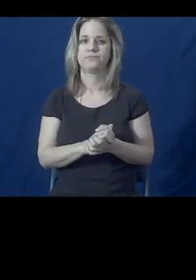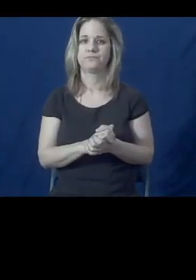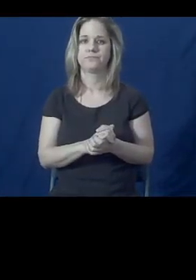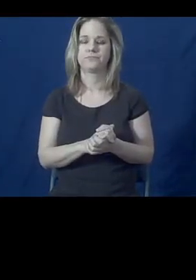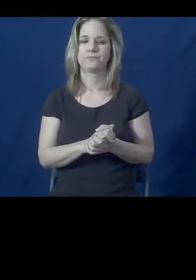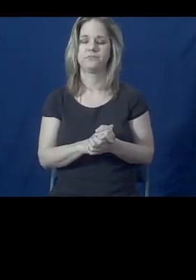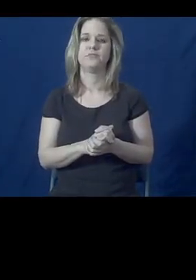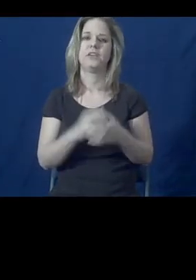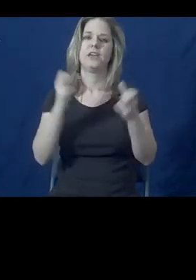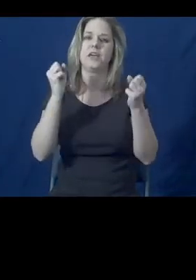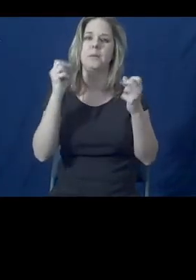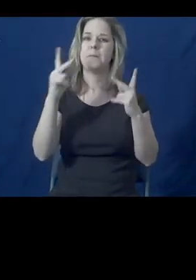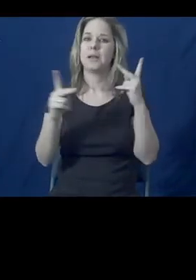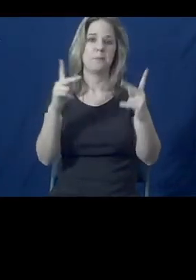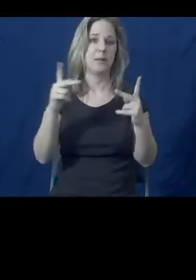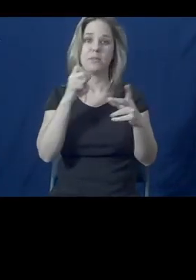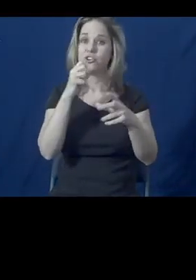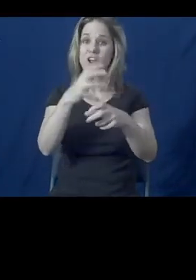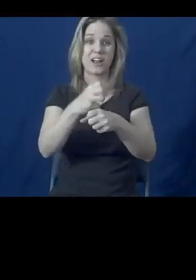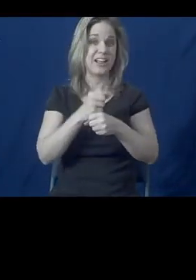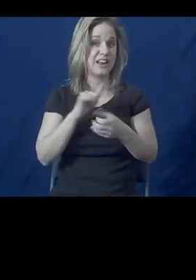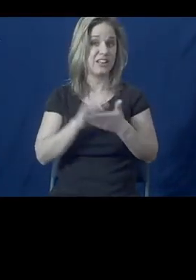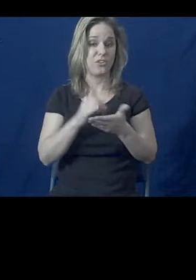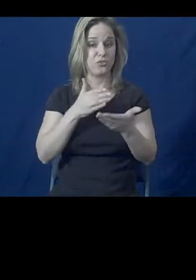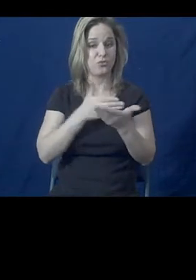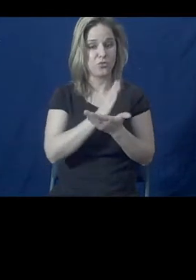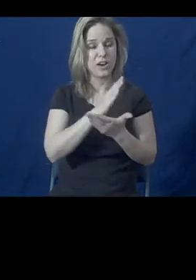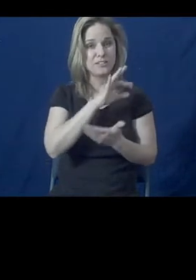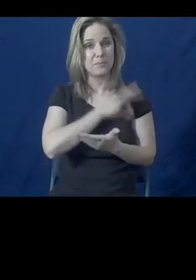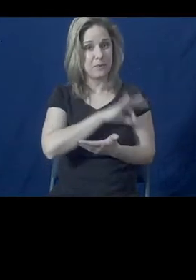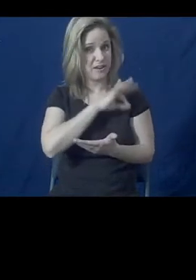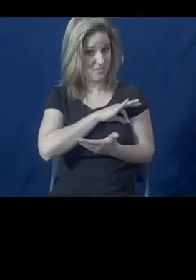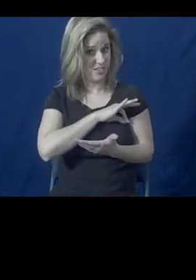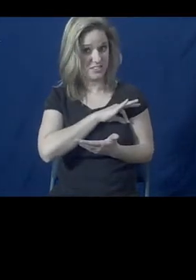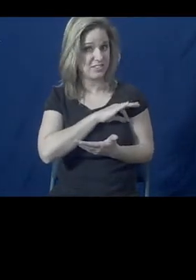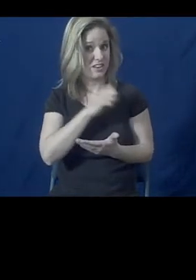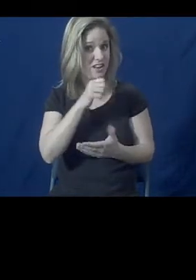Many people are not receiving the legal benefits and protections that they're entitled to.